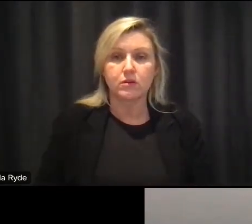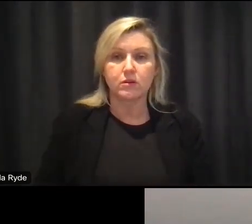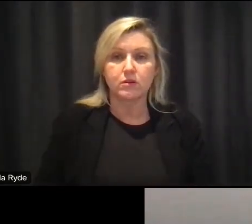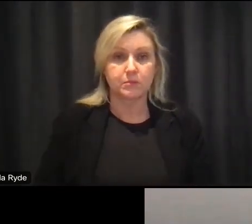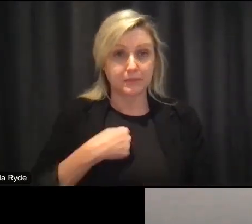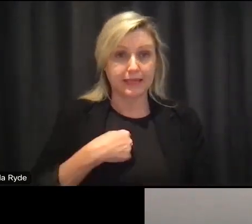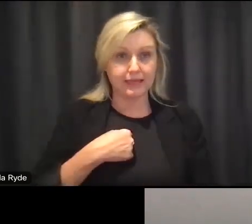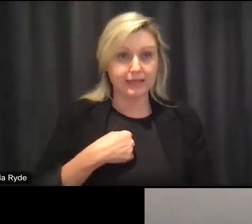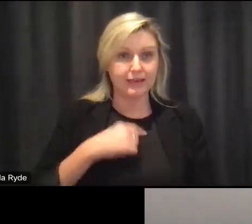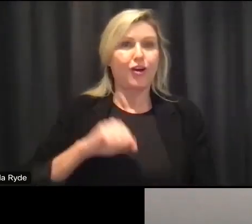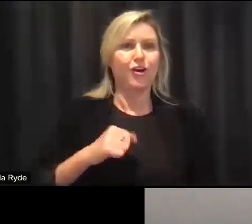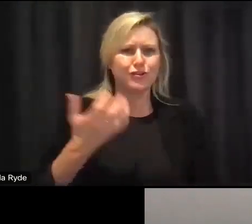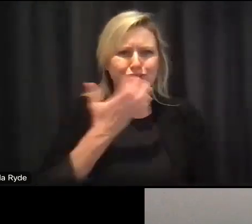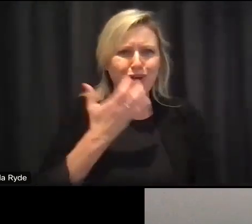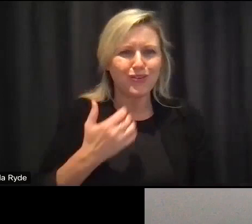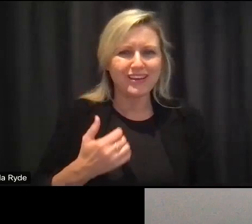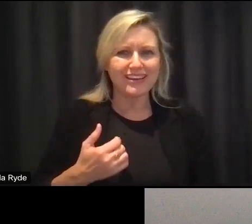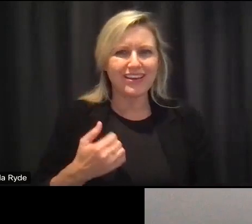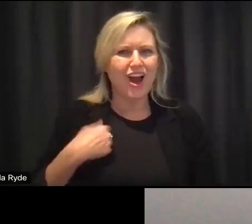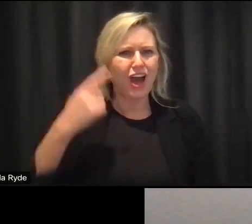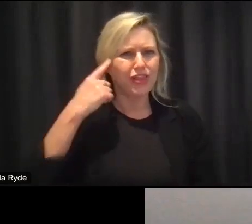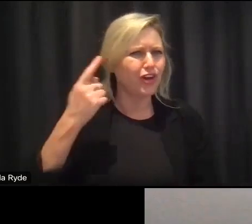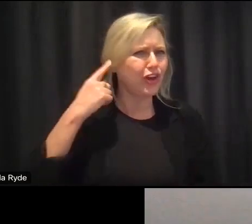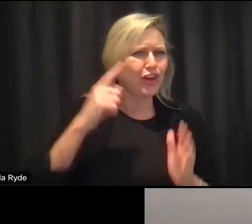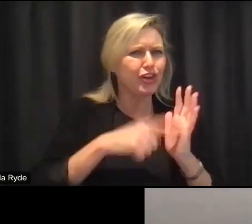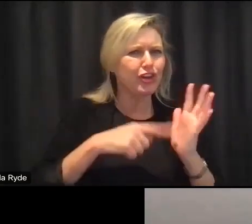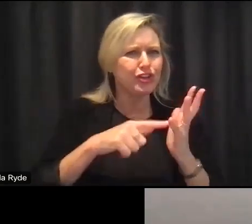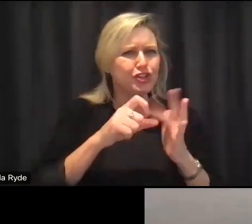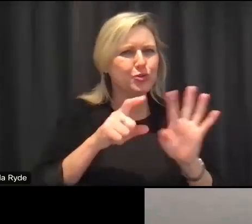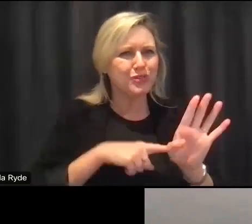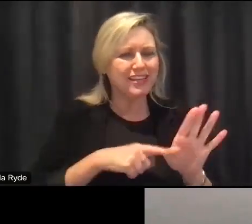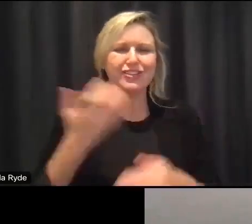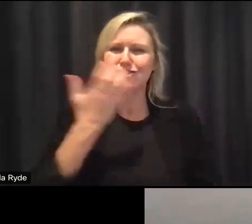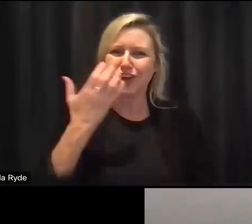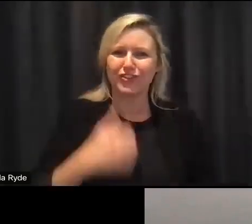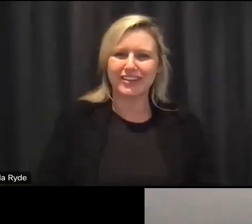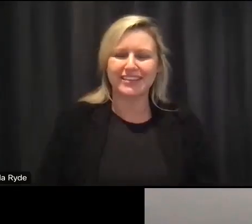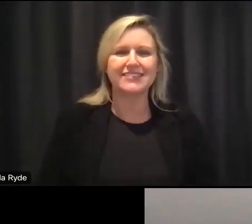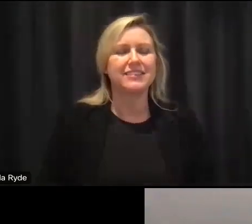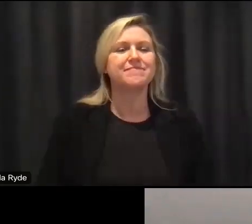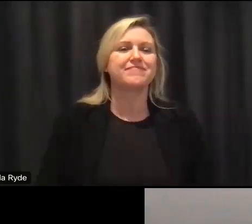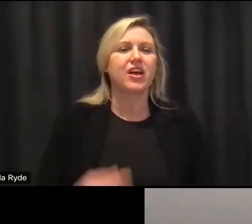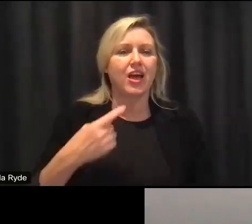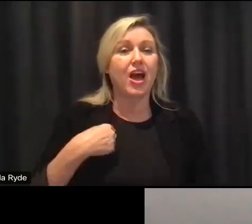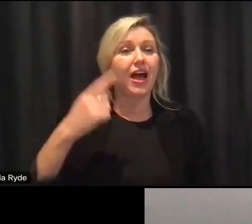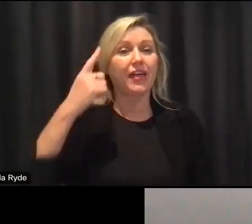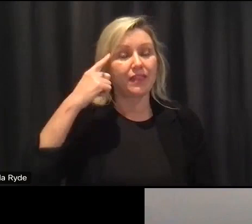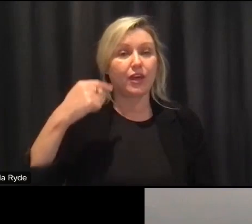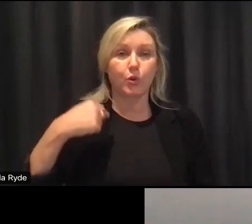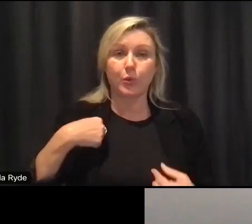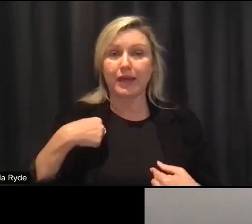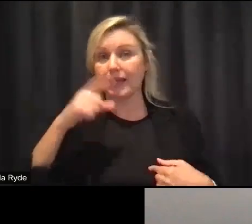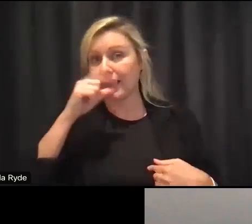doogie yeah sorry i i heard judy i thought well there you go um i think we need to do everything to help so